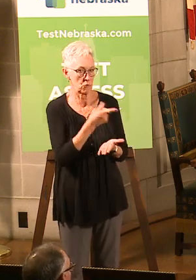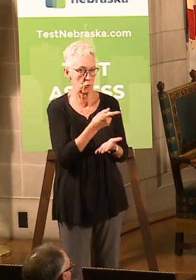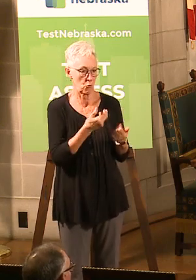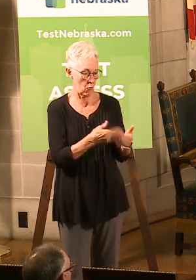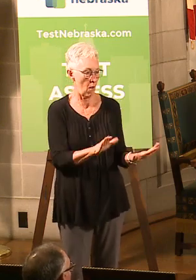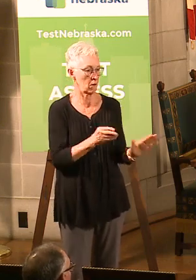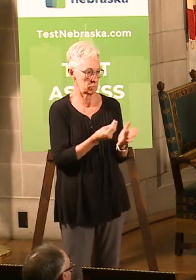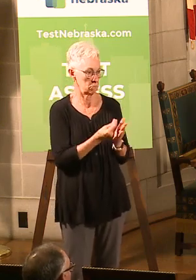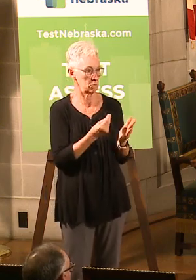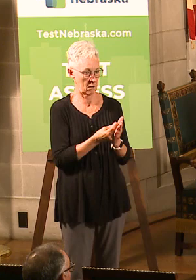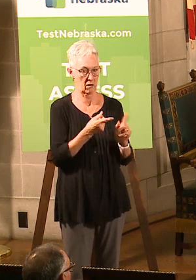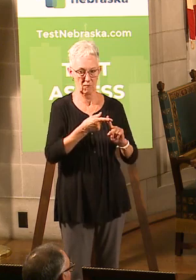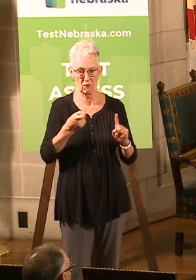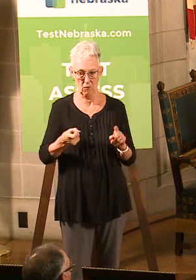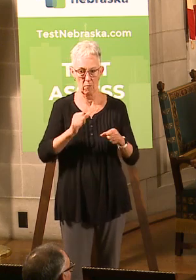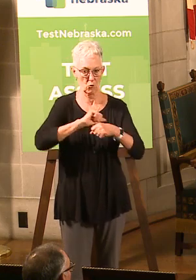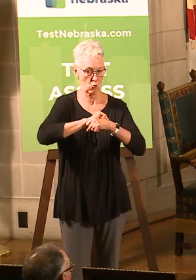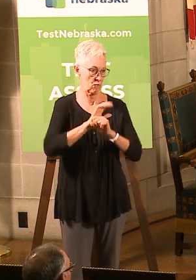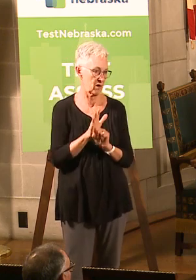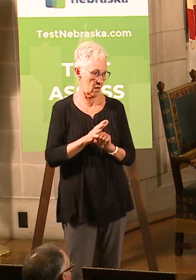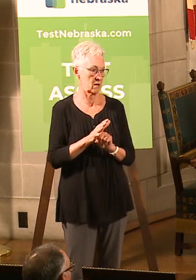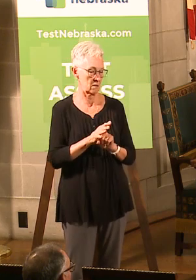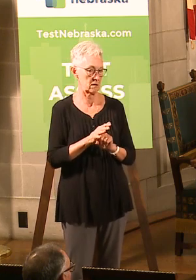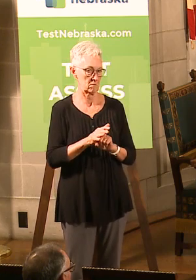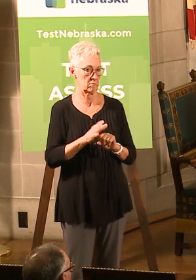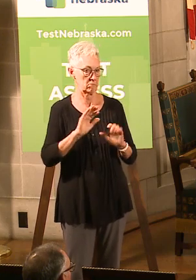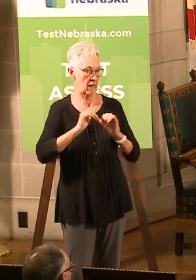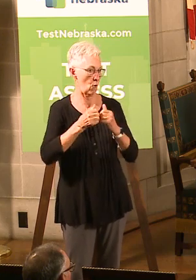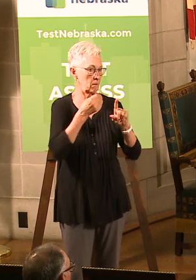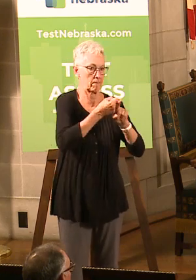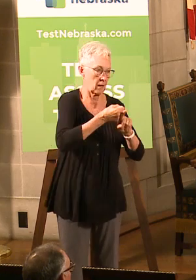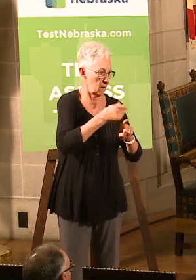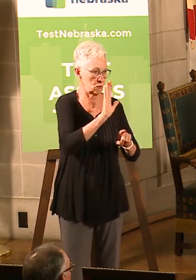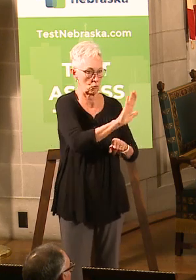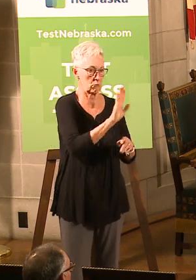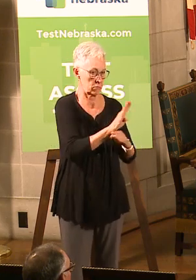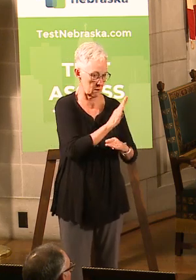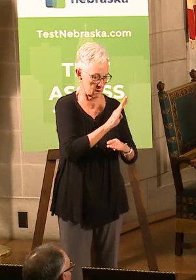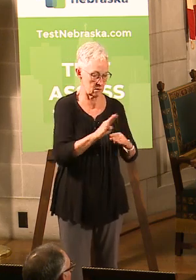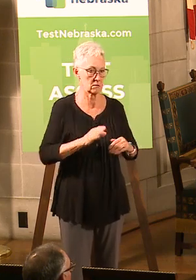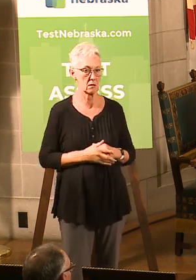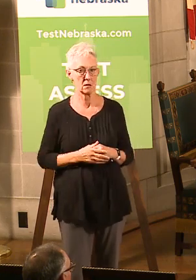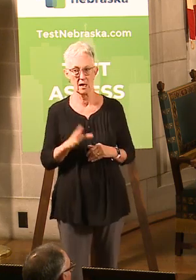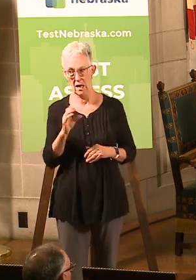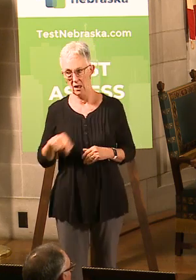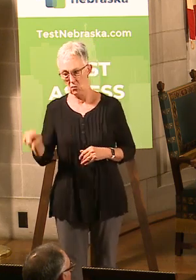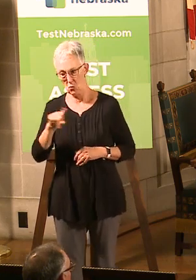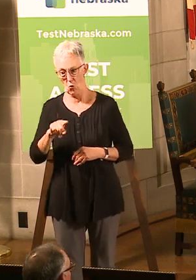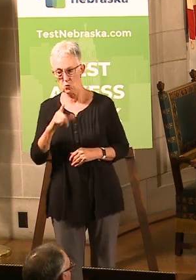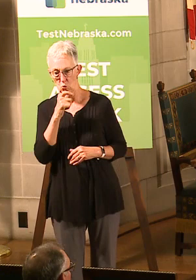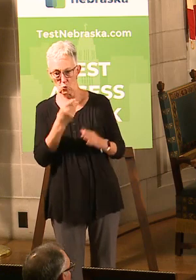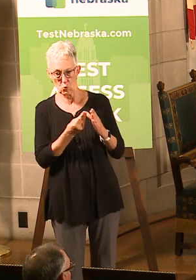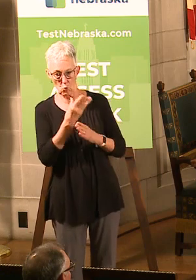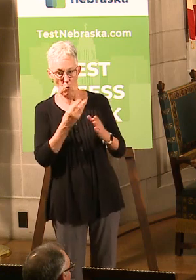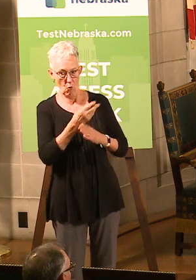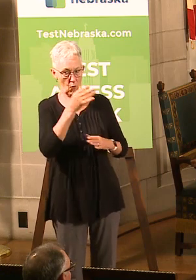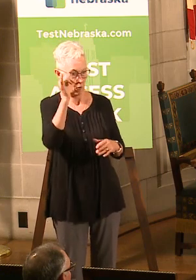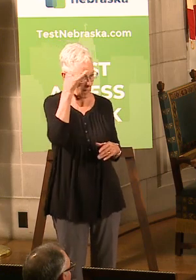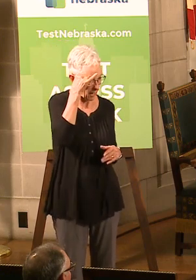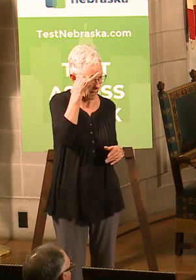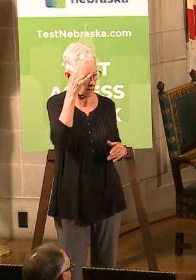For agriculture, there's a lot of examples of that that I think the producers should easily be able to answer that question.